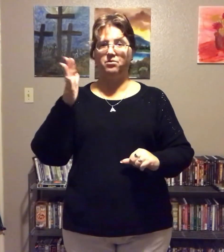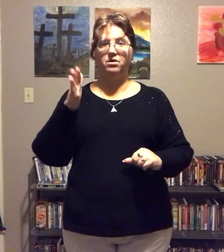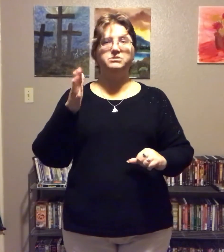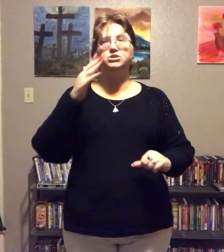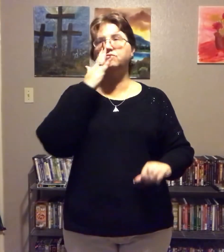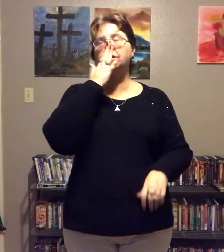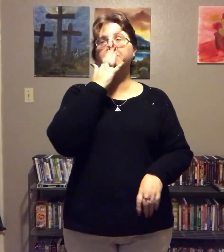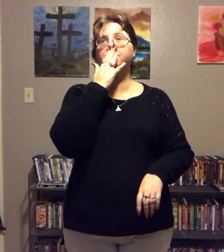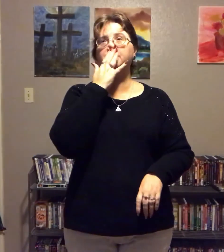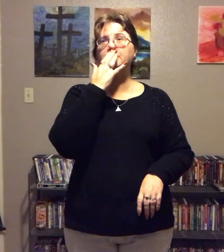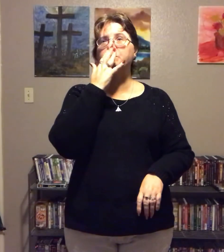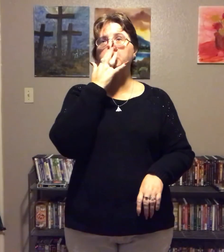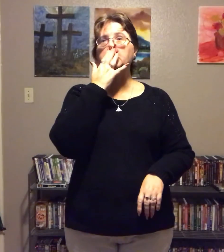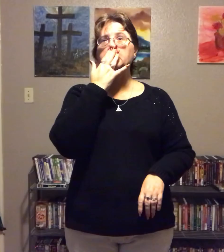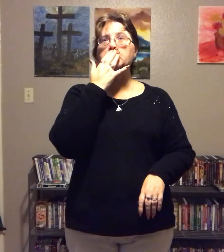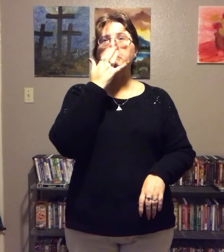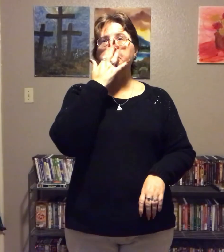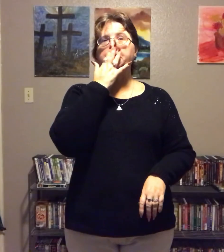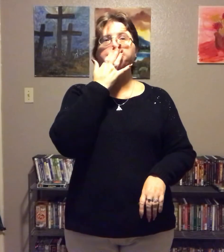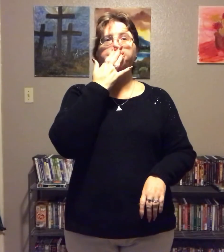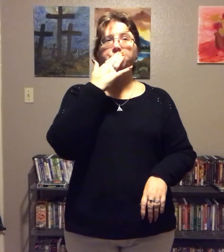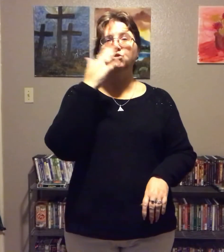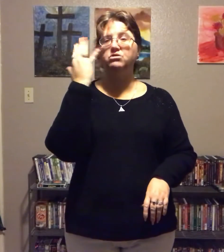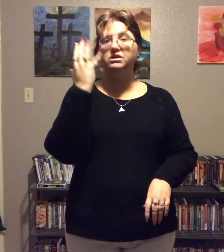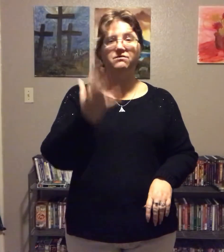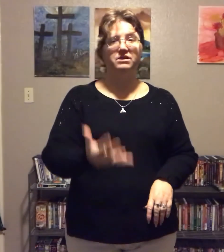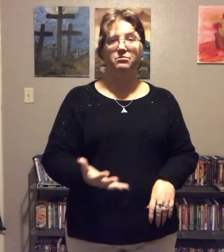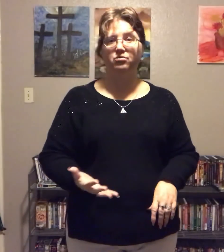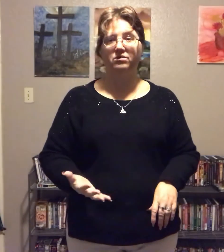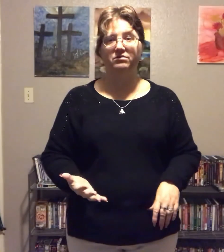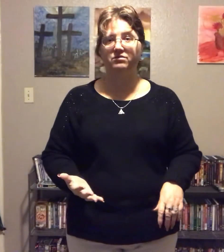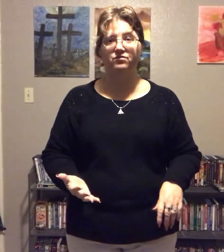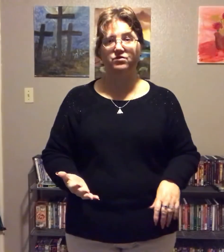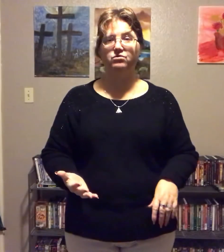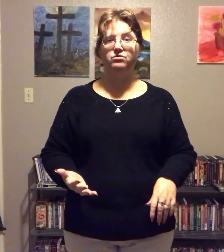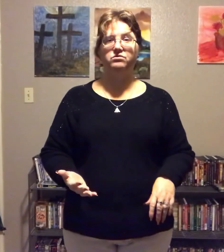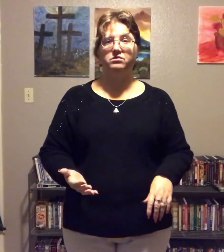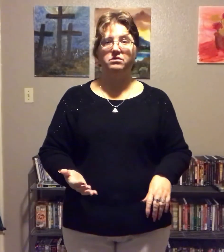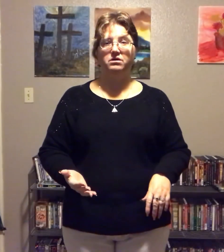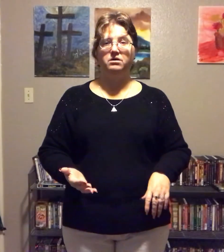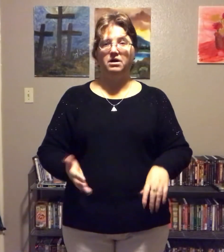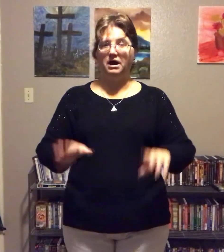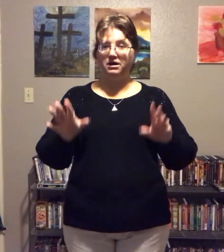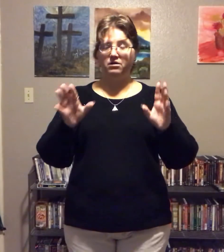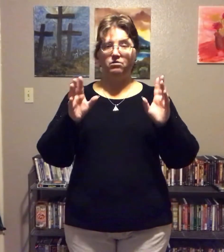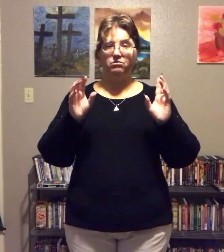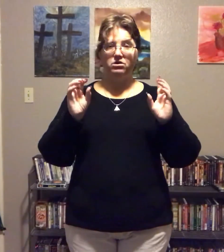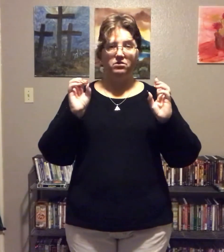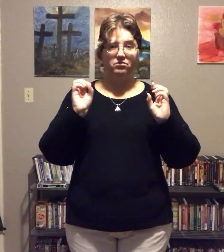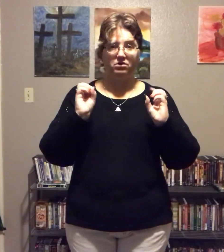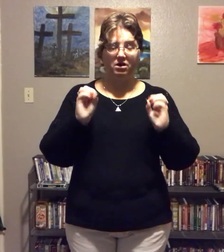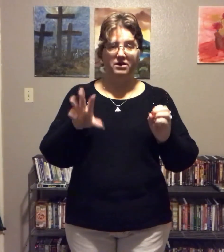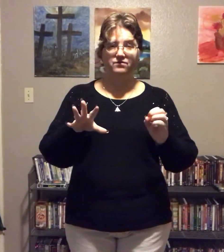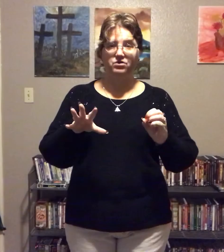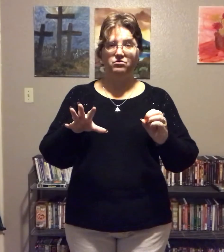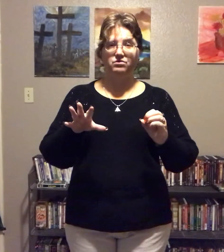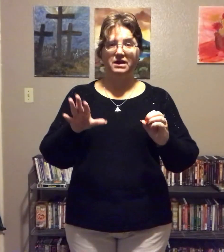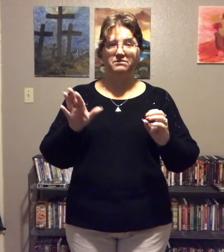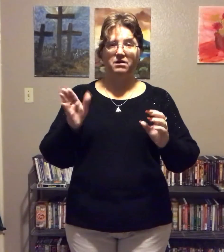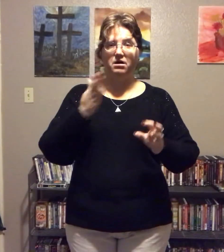promise you've got the freedom. You can even eat processed foods. I know for a lot of you, that's a,